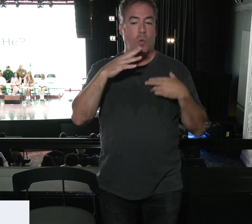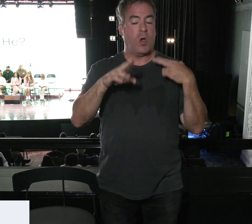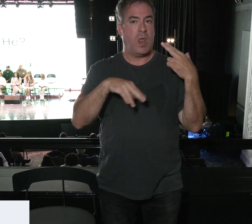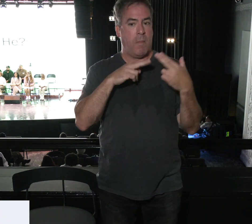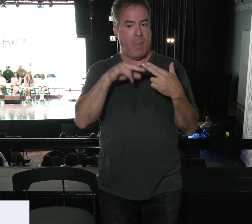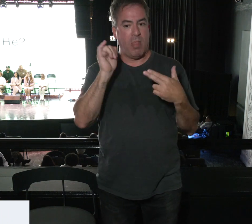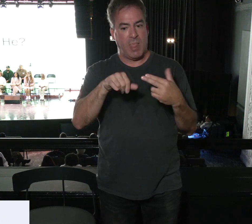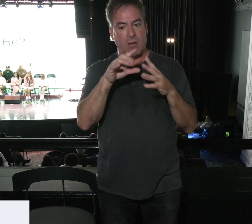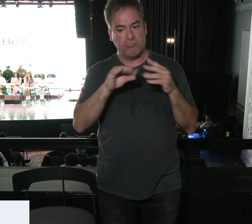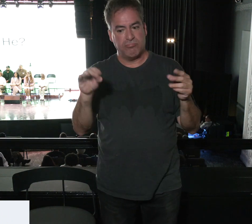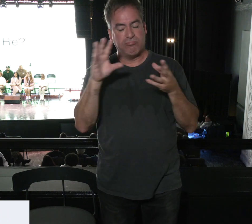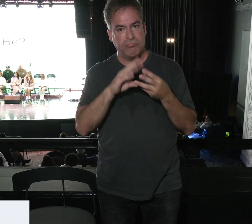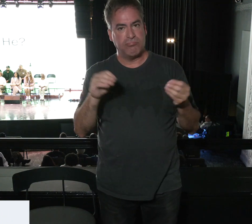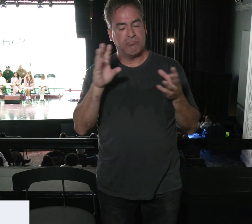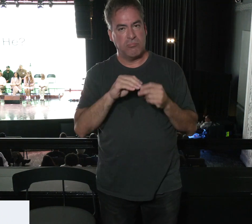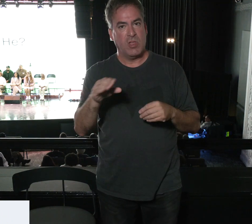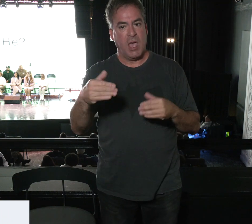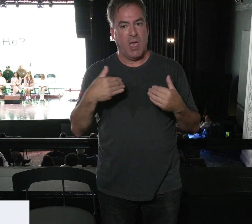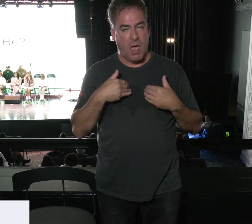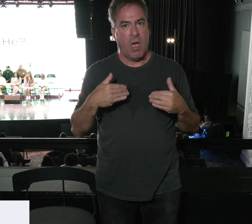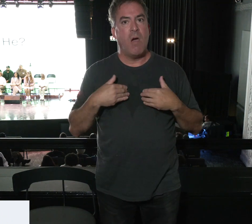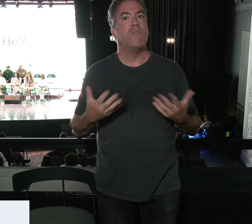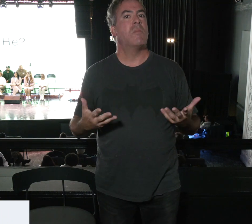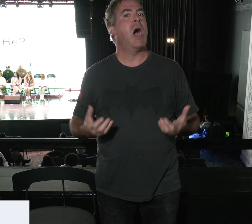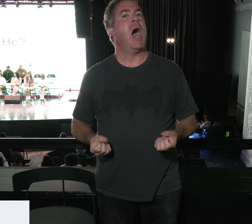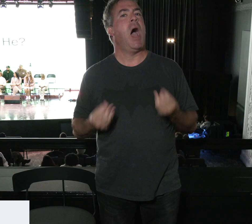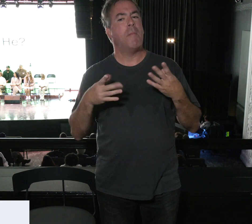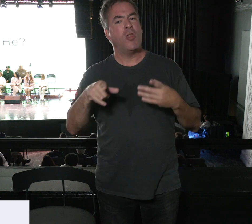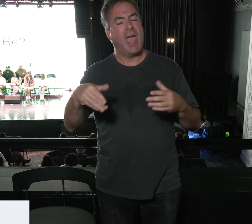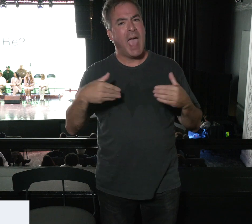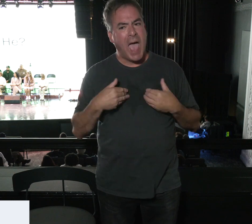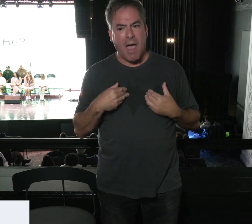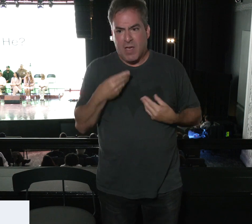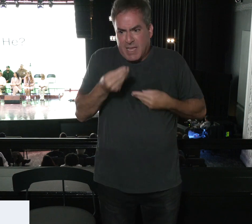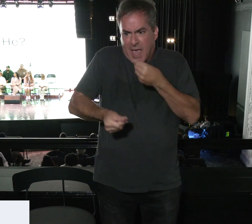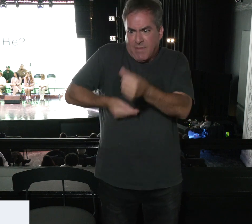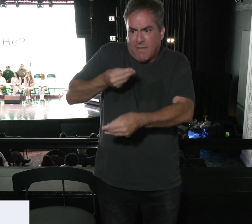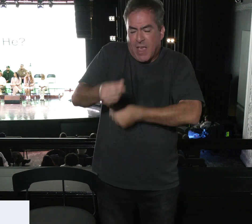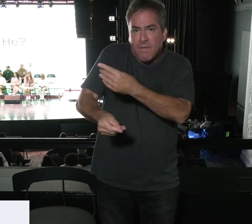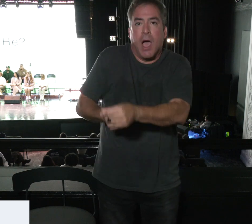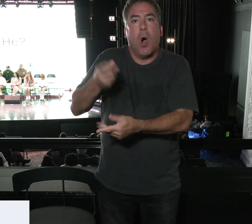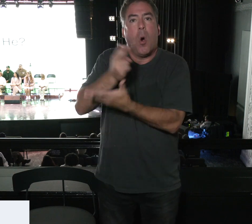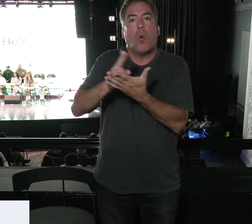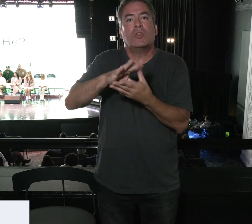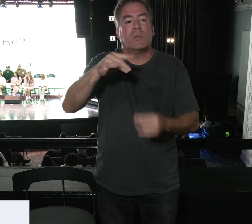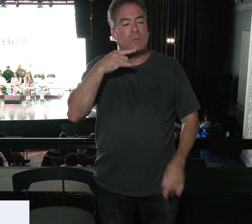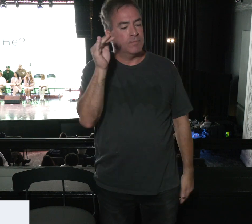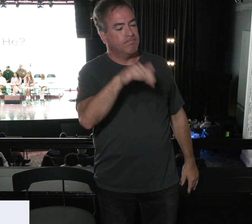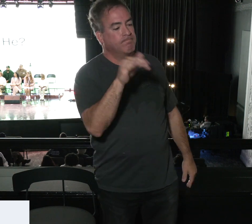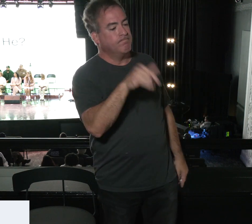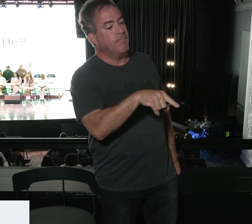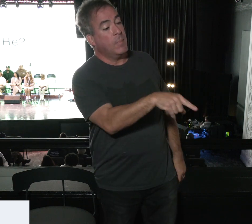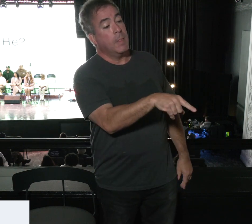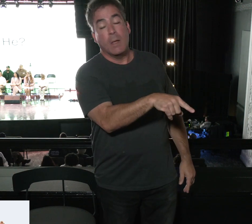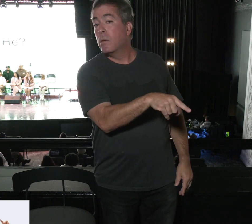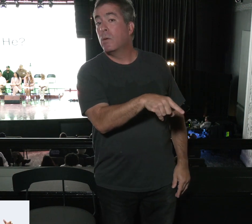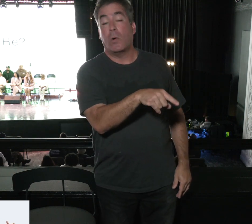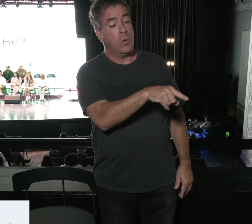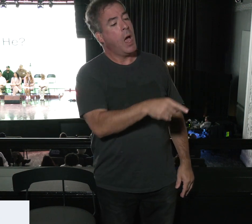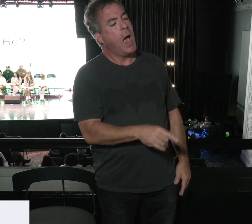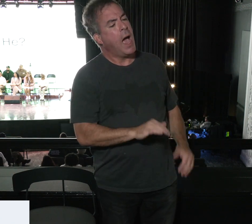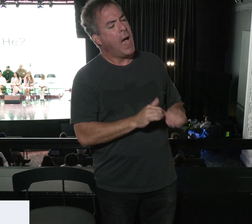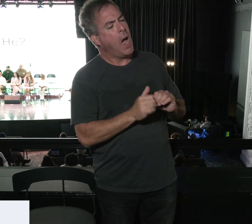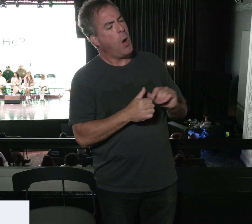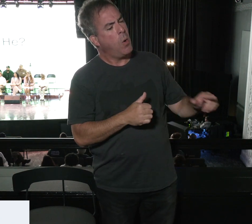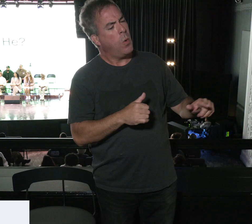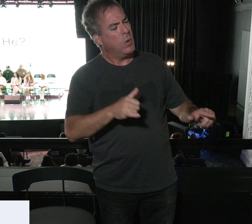had sold some property and lied about how much they actually gave. He actually says to them, he says, how